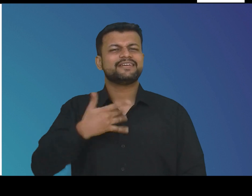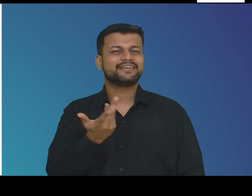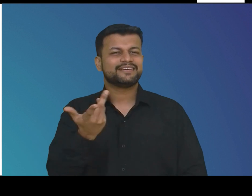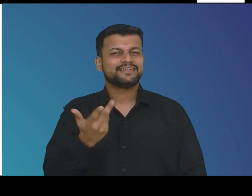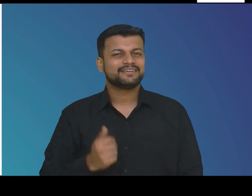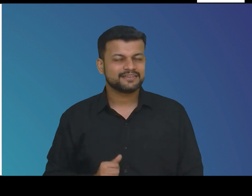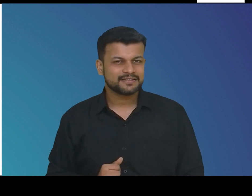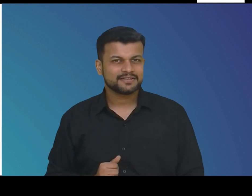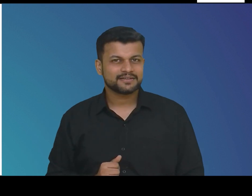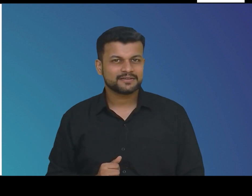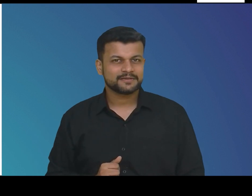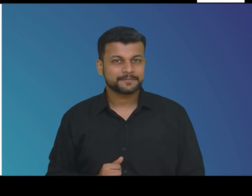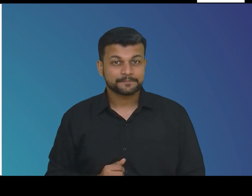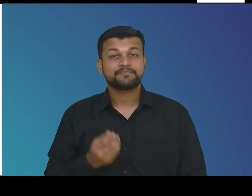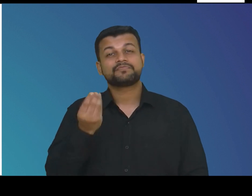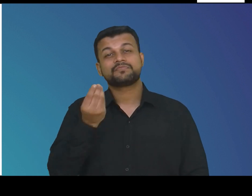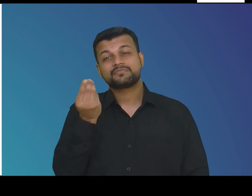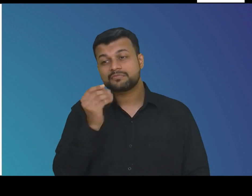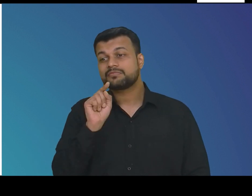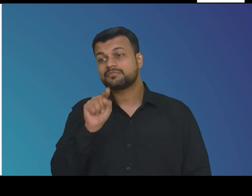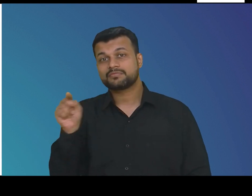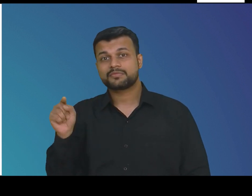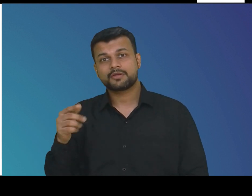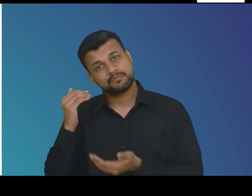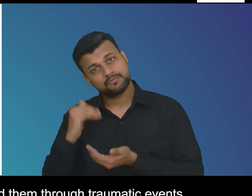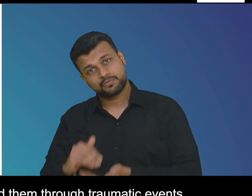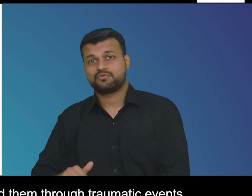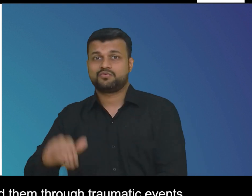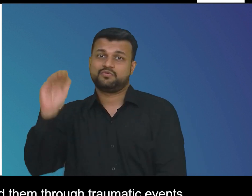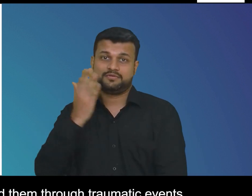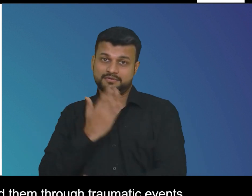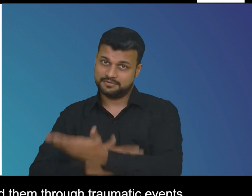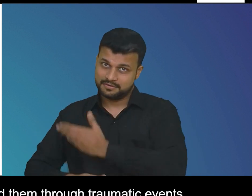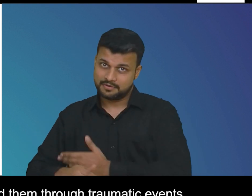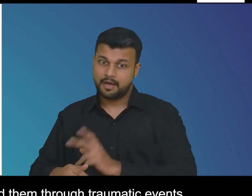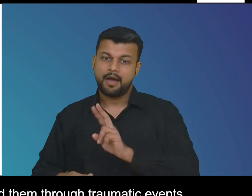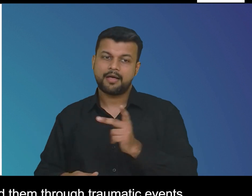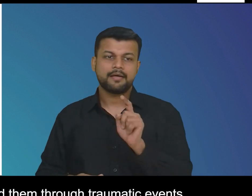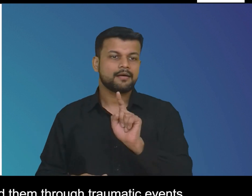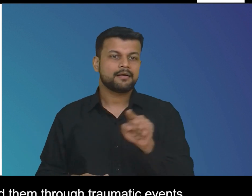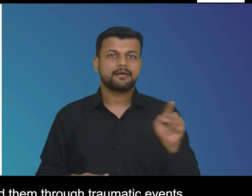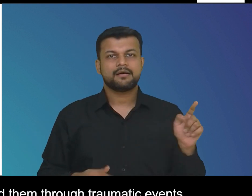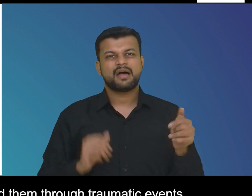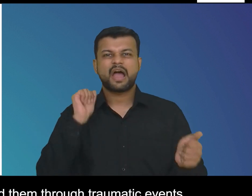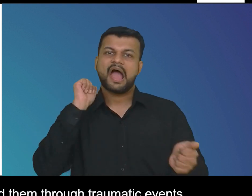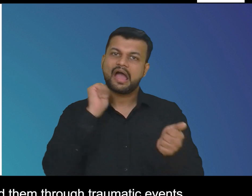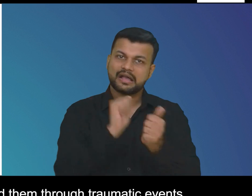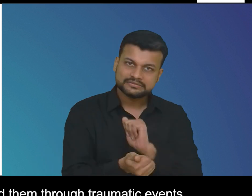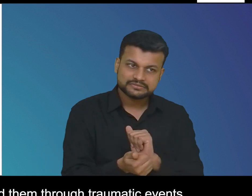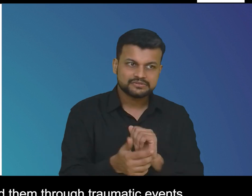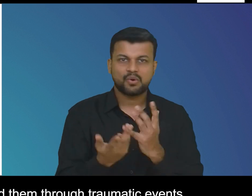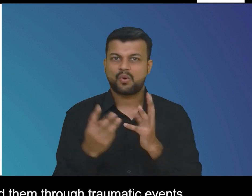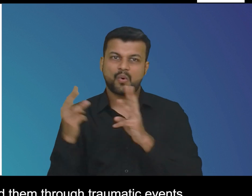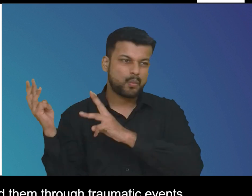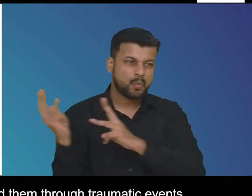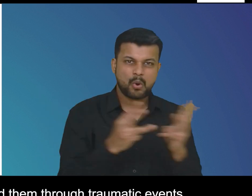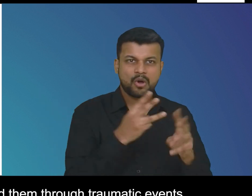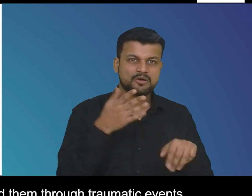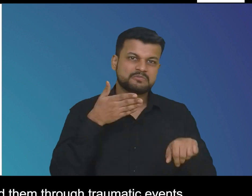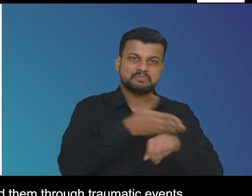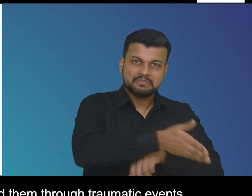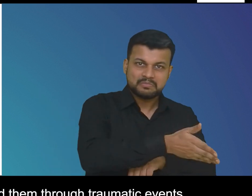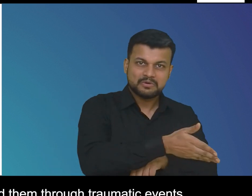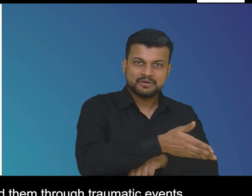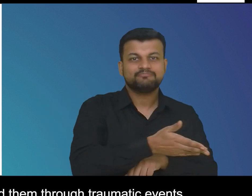while there are participants who are born with disabilities there are also those that acquired them through traumatic events such as accidents